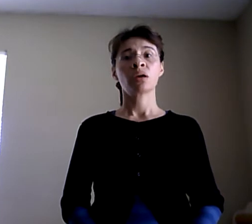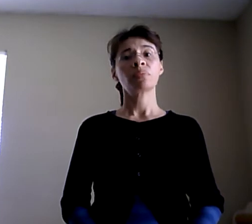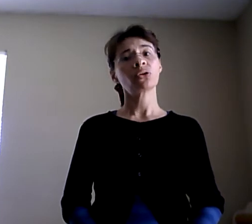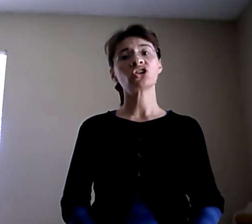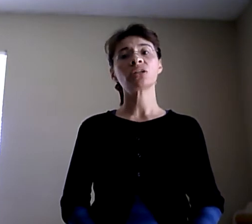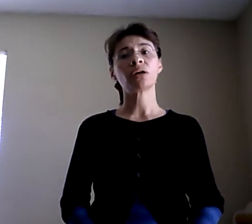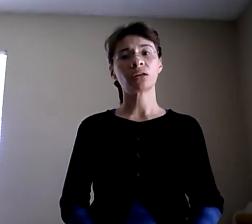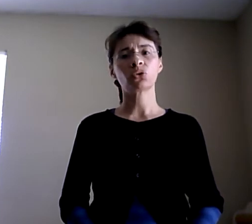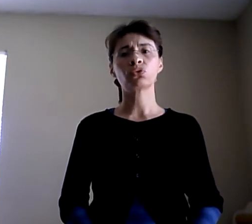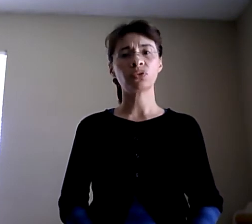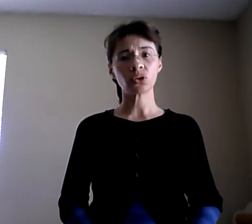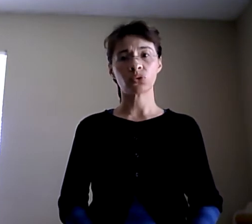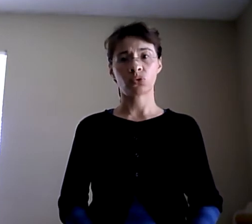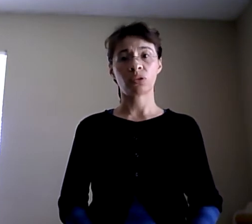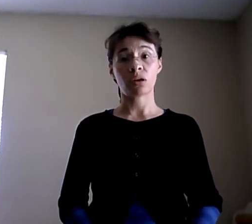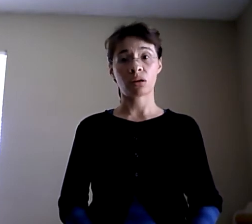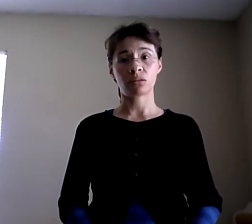Because she might get confused with that.